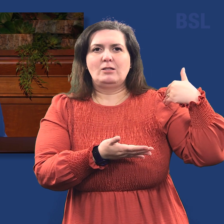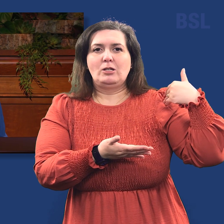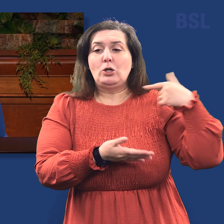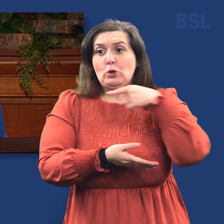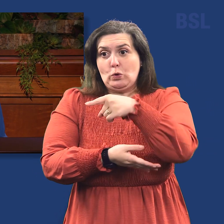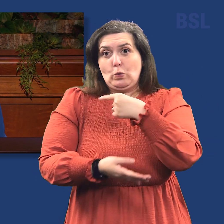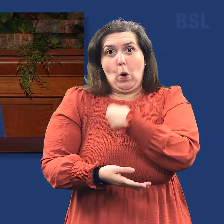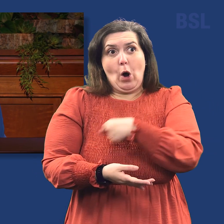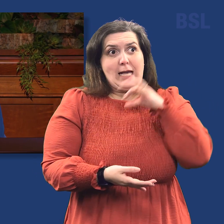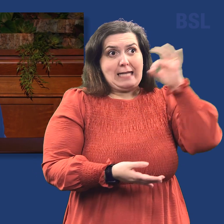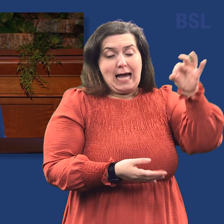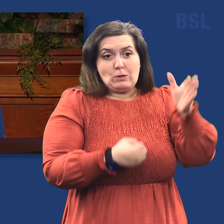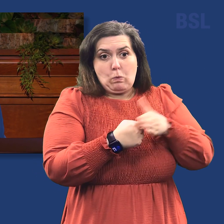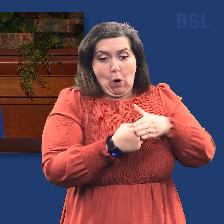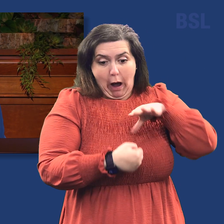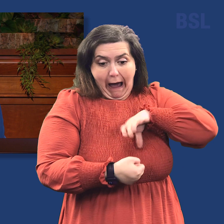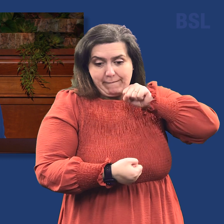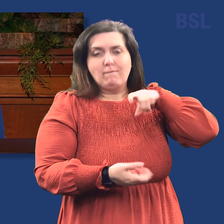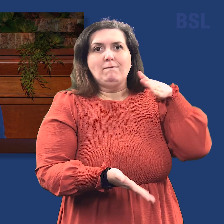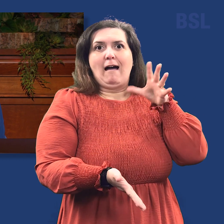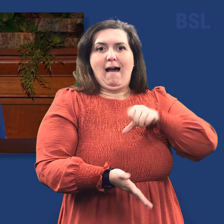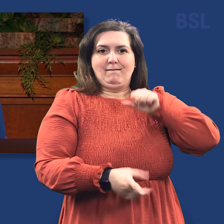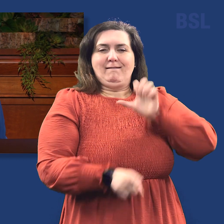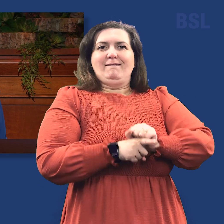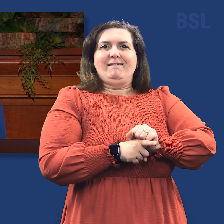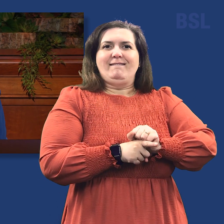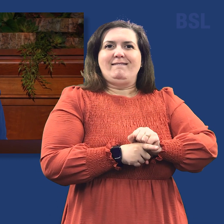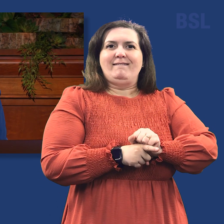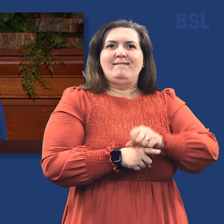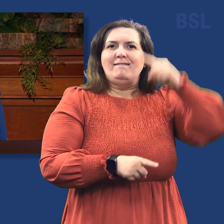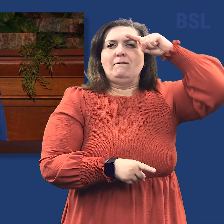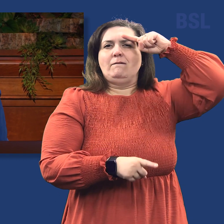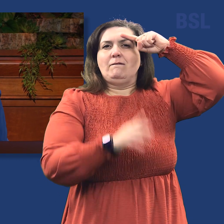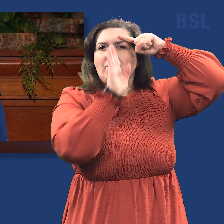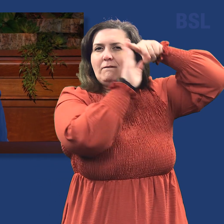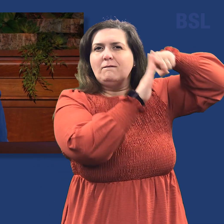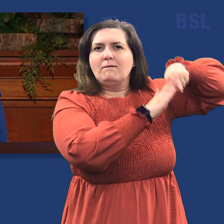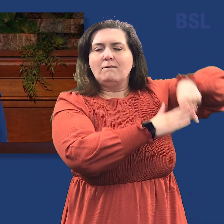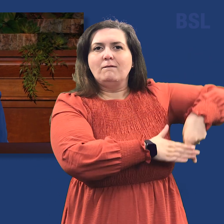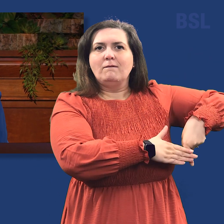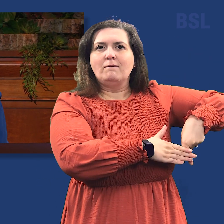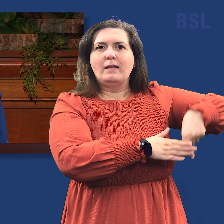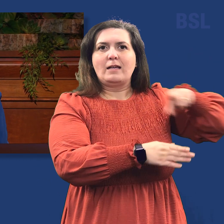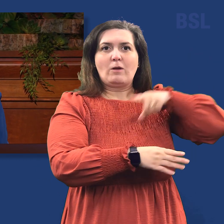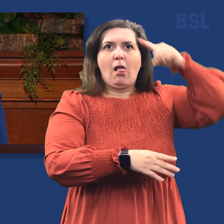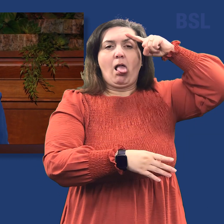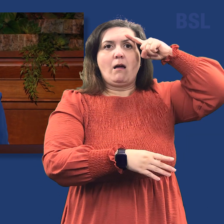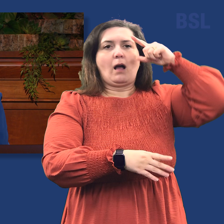asked if there were more, and here it is. Your resentment diminishes your progress and